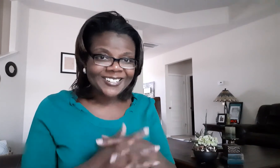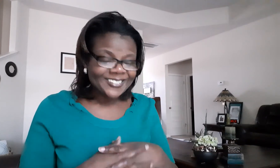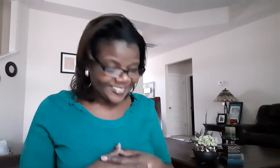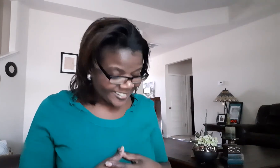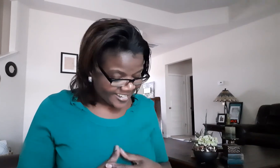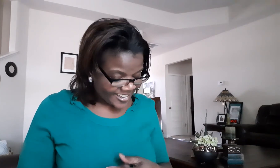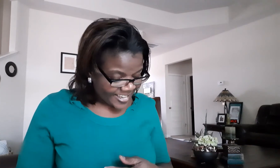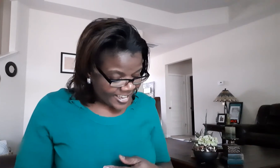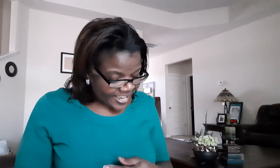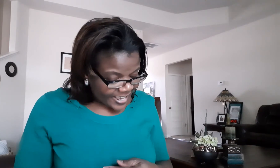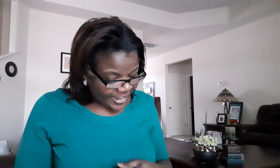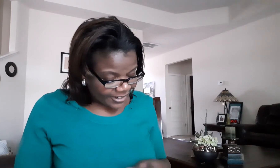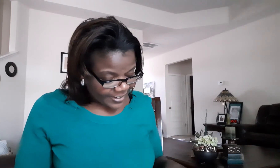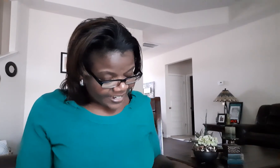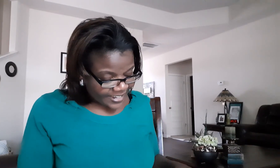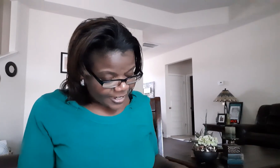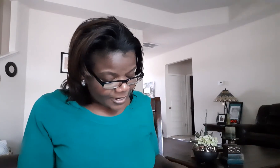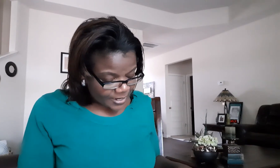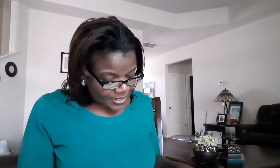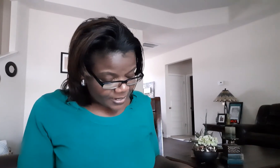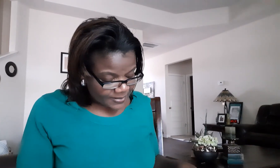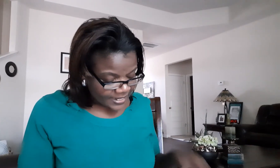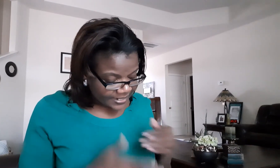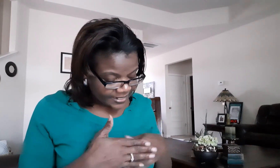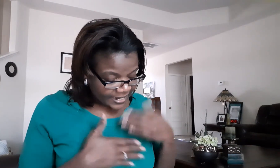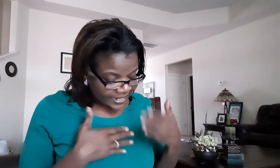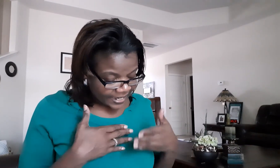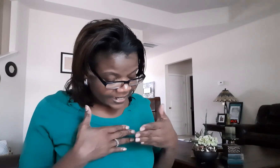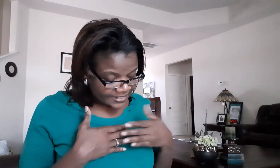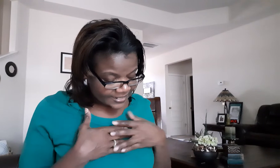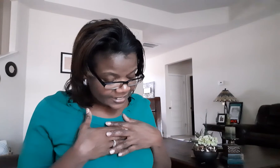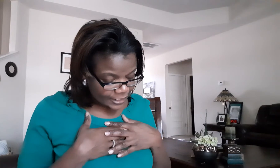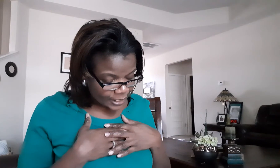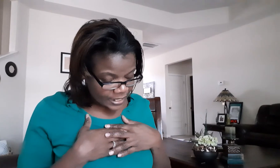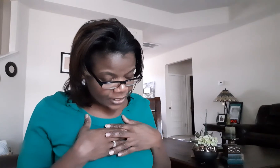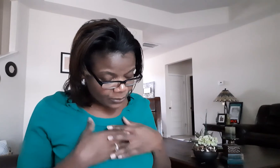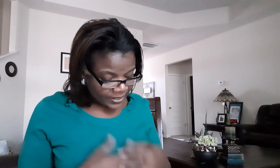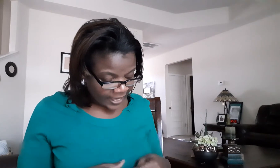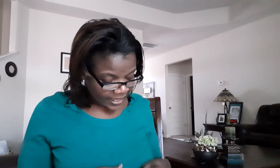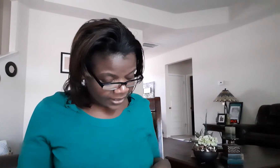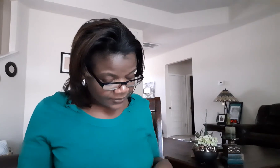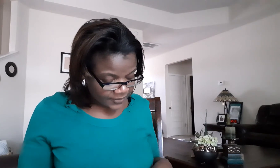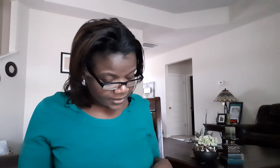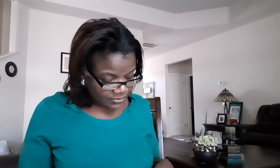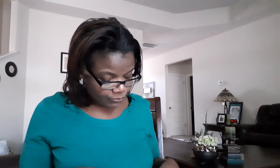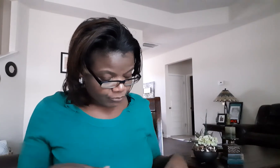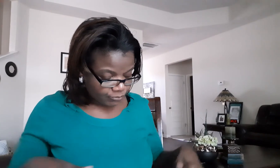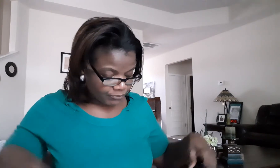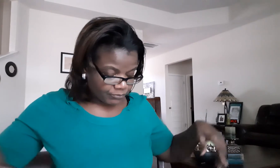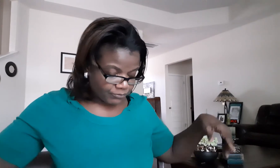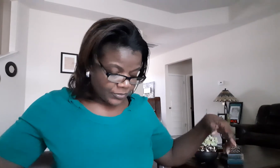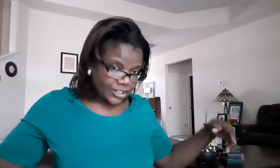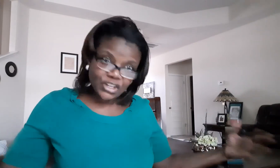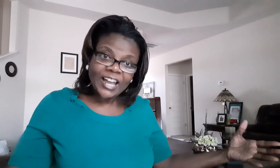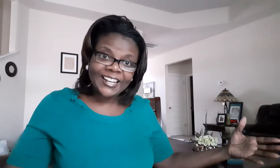all right uh next we have chocolate